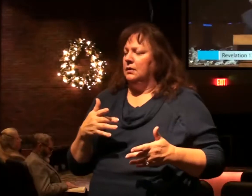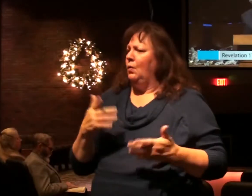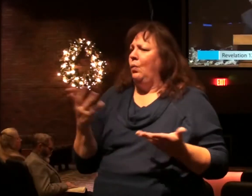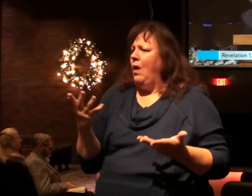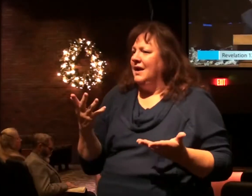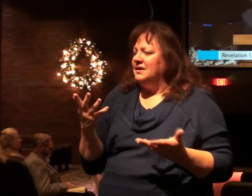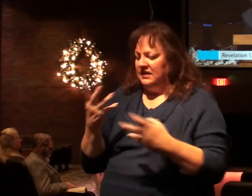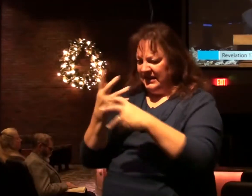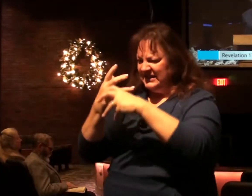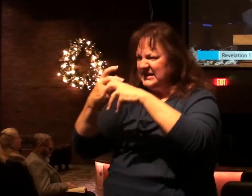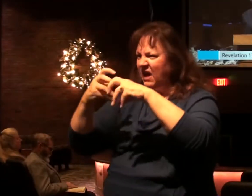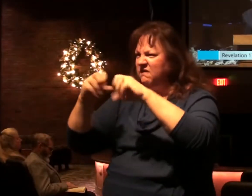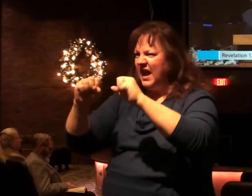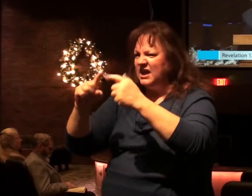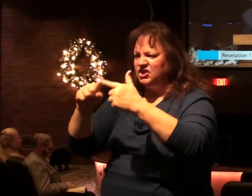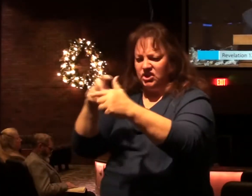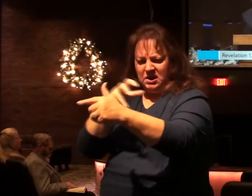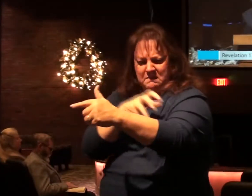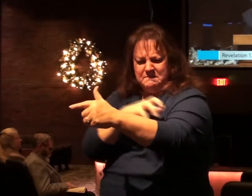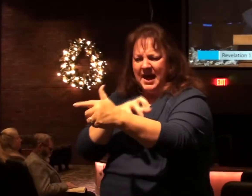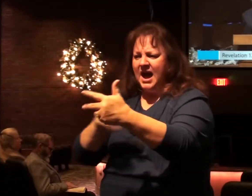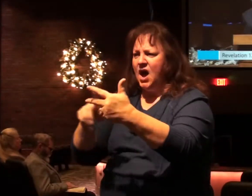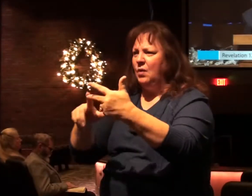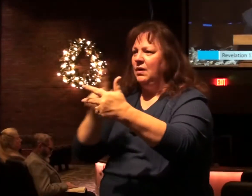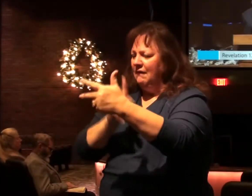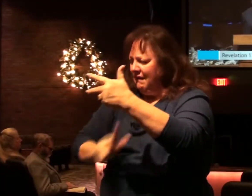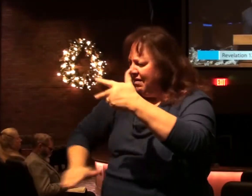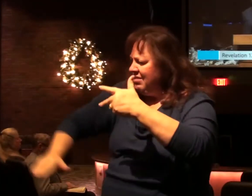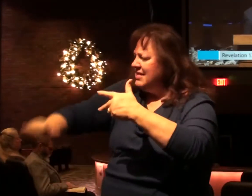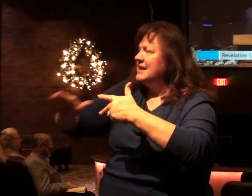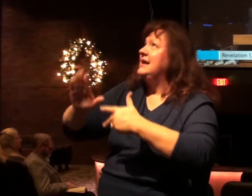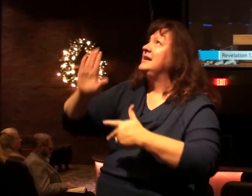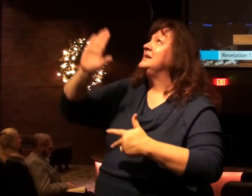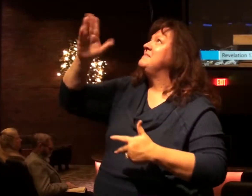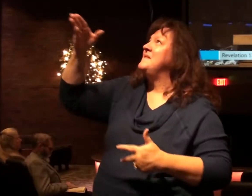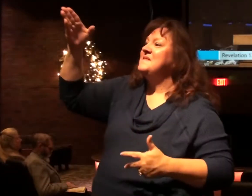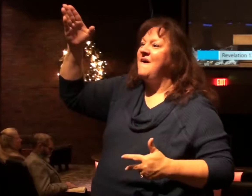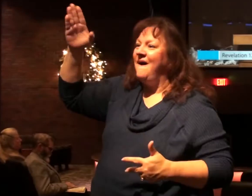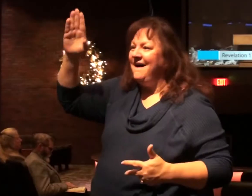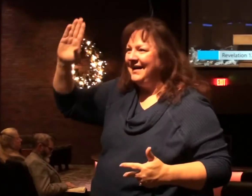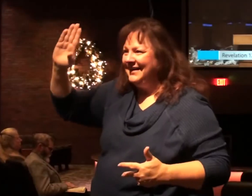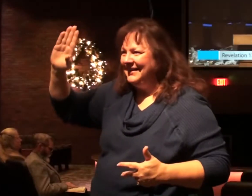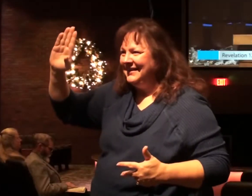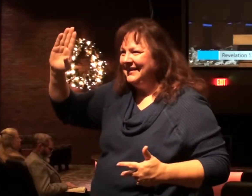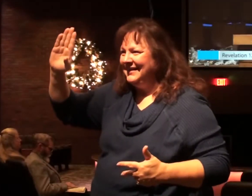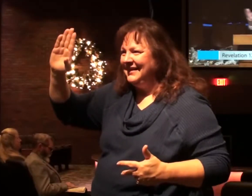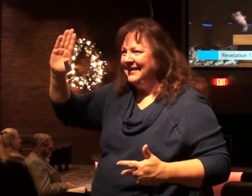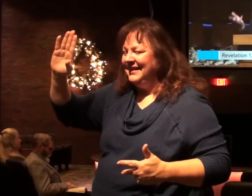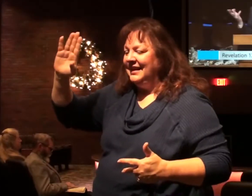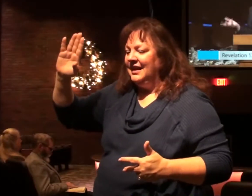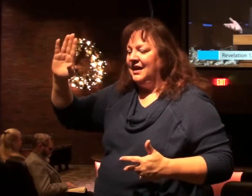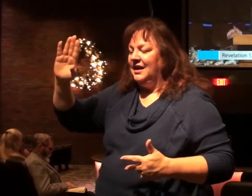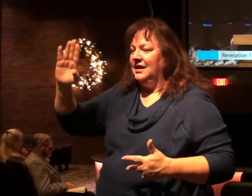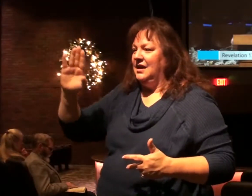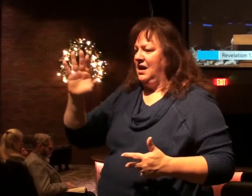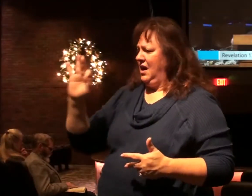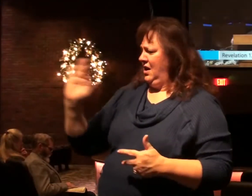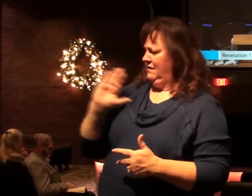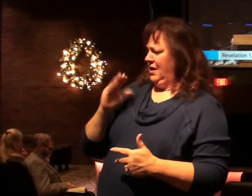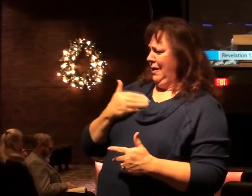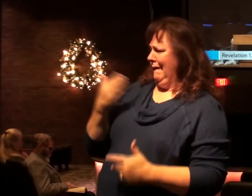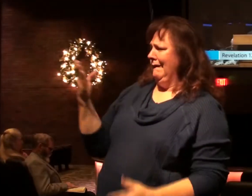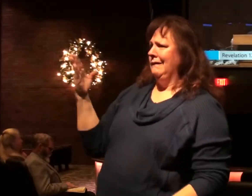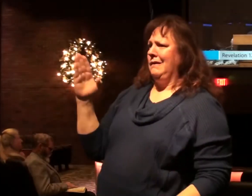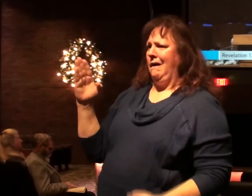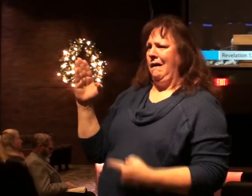salvation, the power, the kingdom of our God. And that modifier of our God